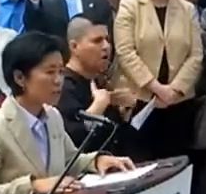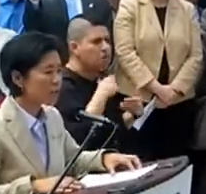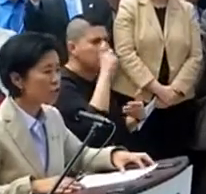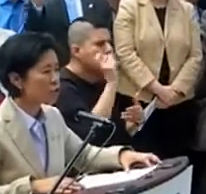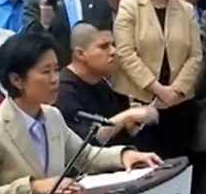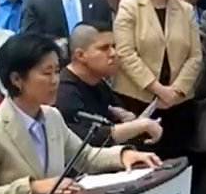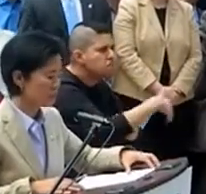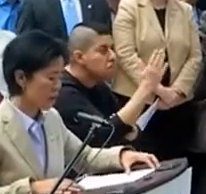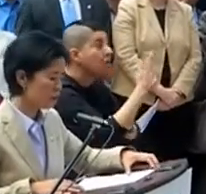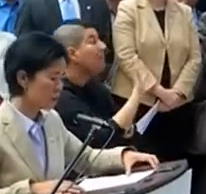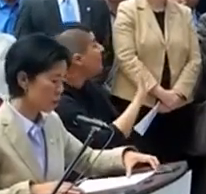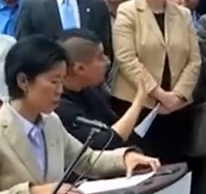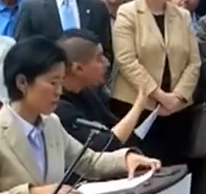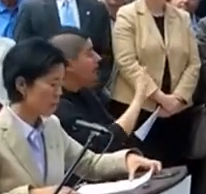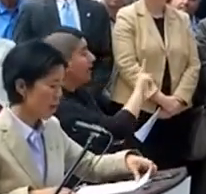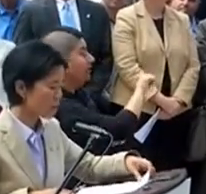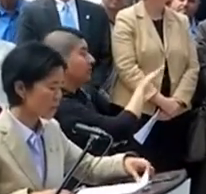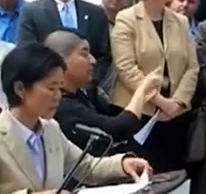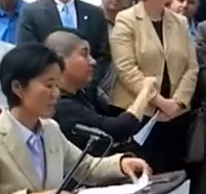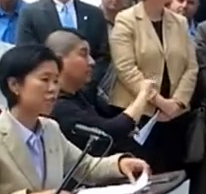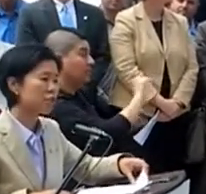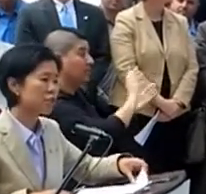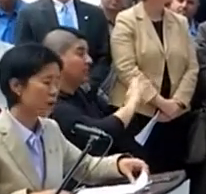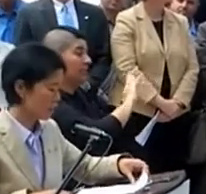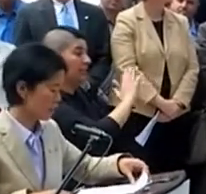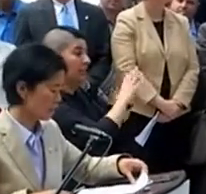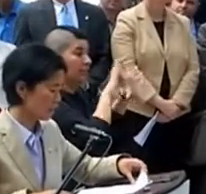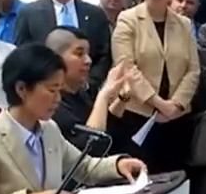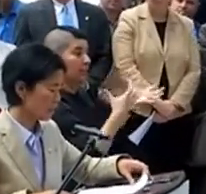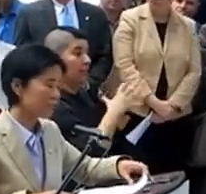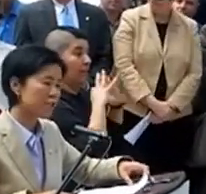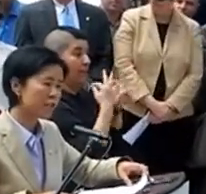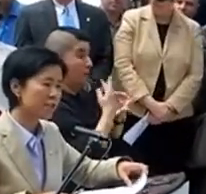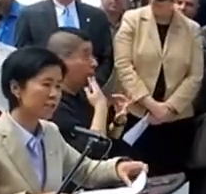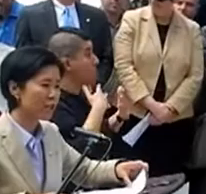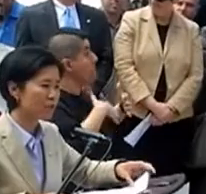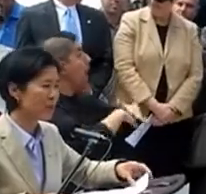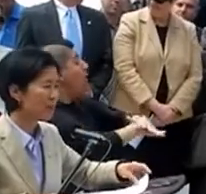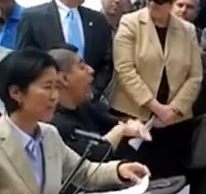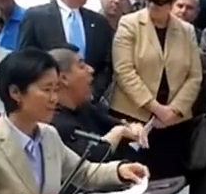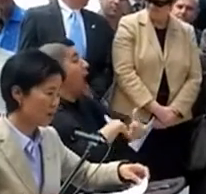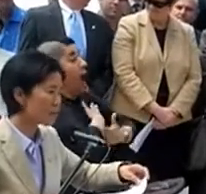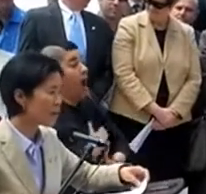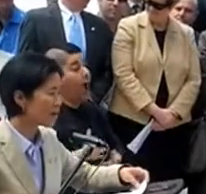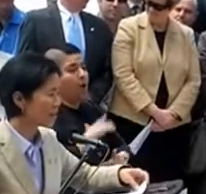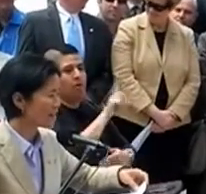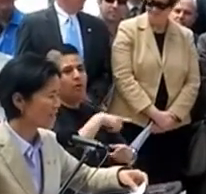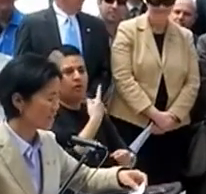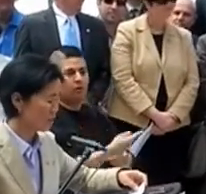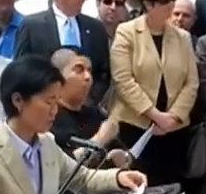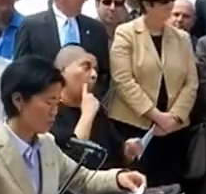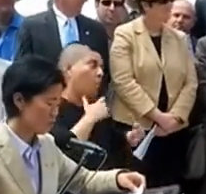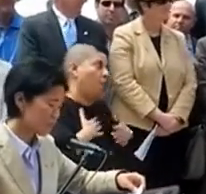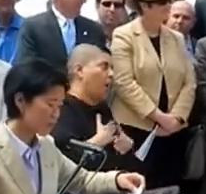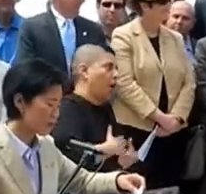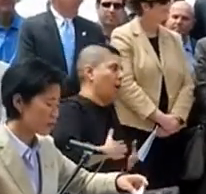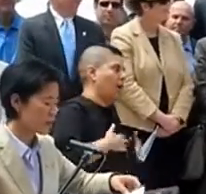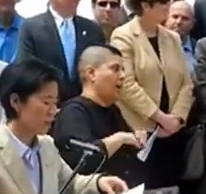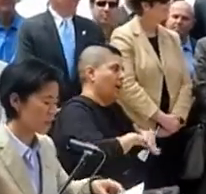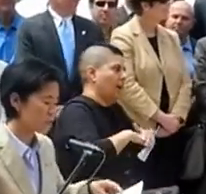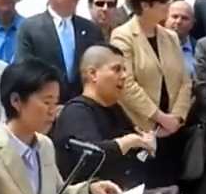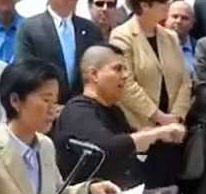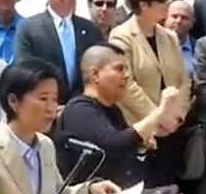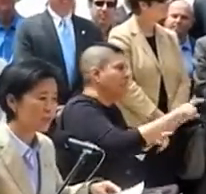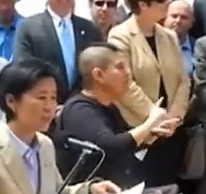Members of the LGBT family know that Pride Week is not just a party and a time to celebrate and what a party it is. But it's